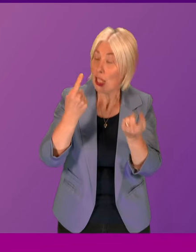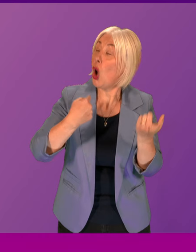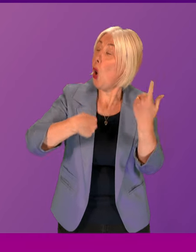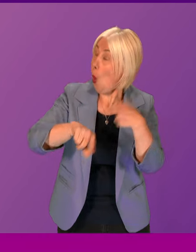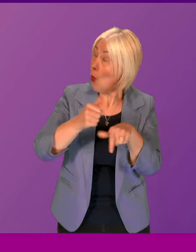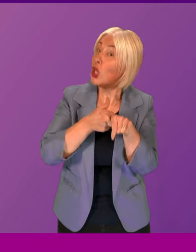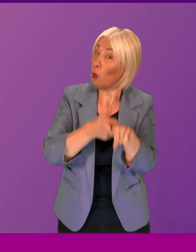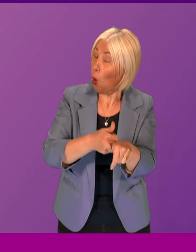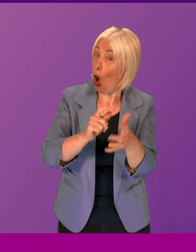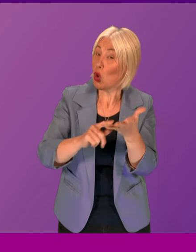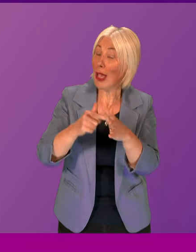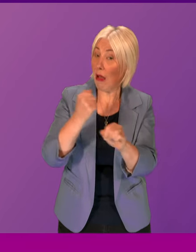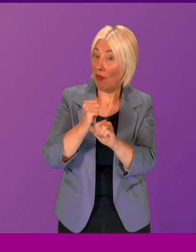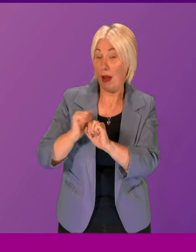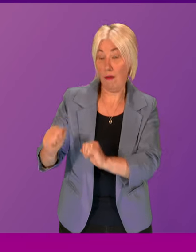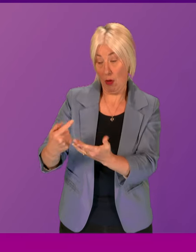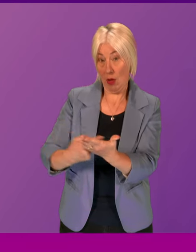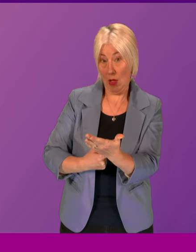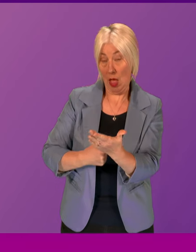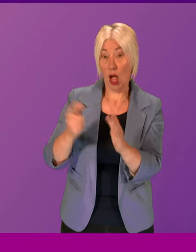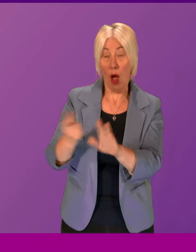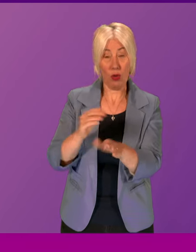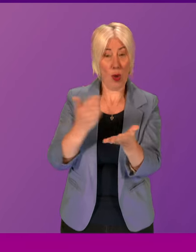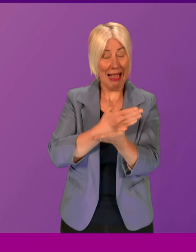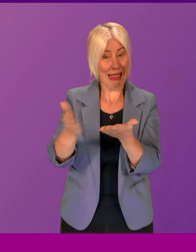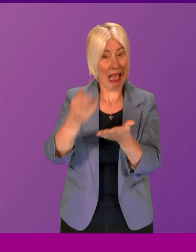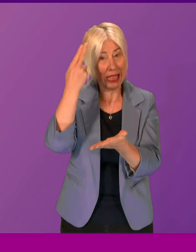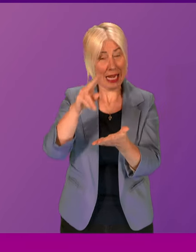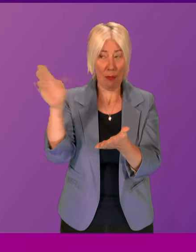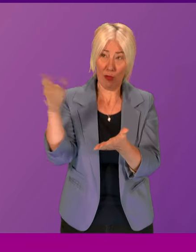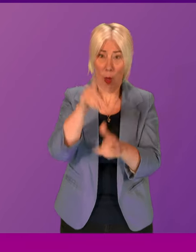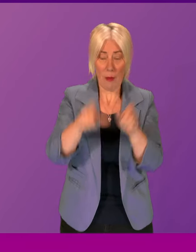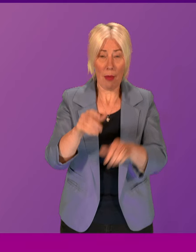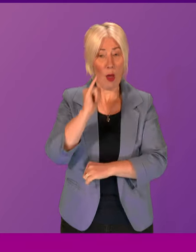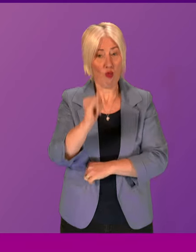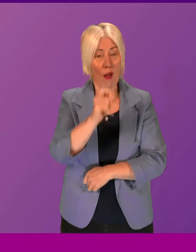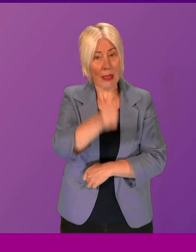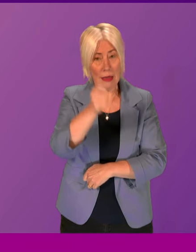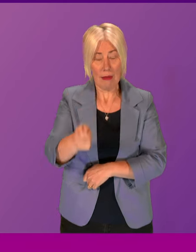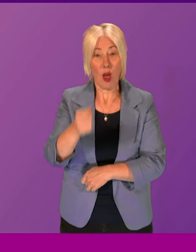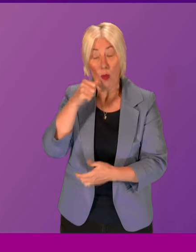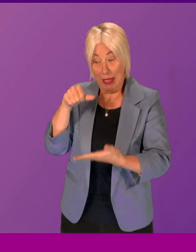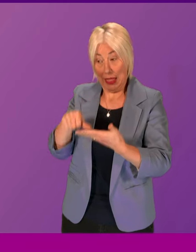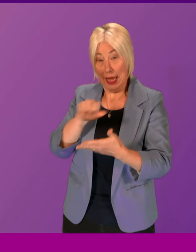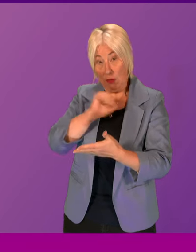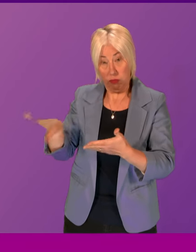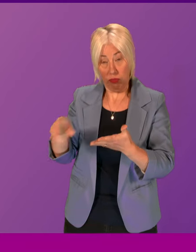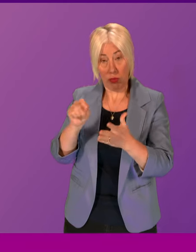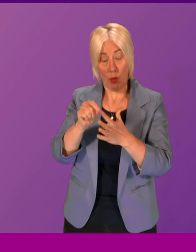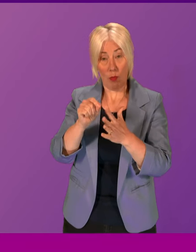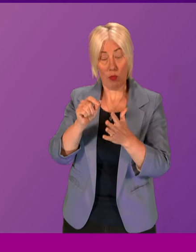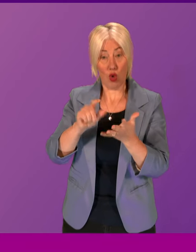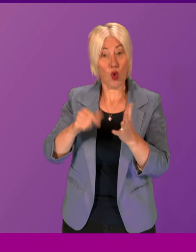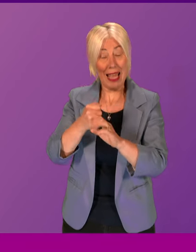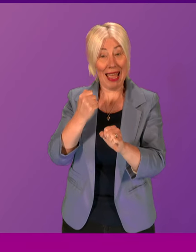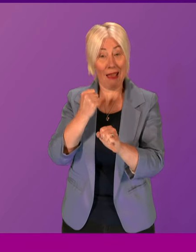UK government looking at legislation for mass exoneration of those who are wrongfully convicted. And we've written to the UK government, got a positive response back,